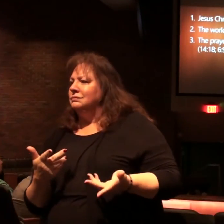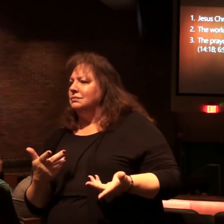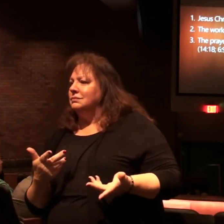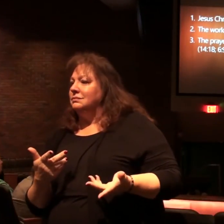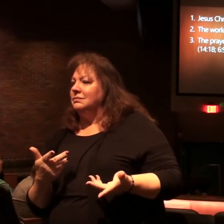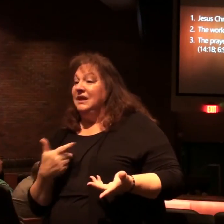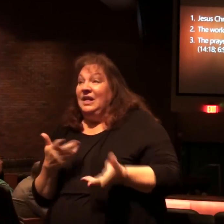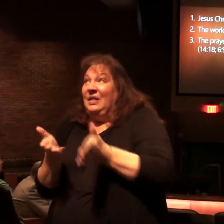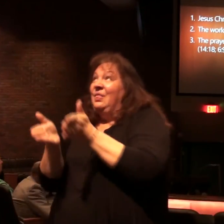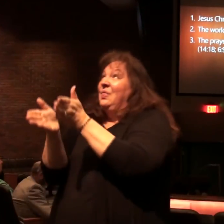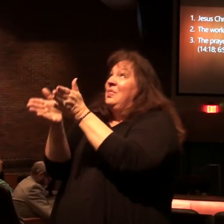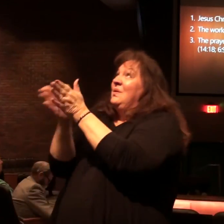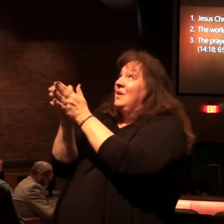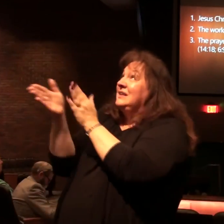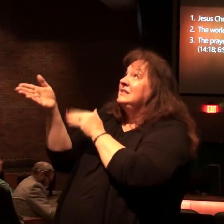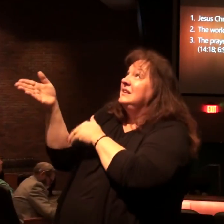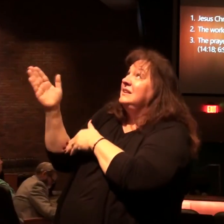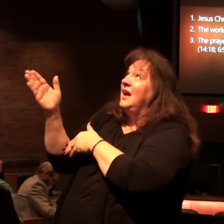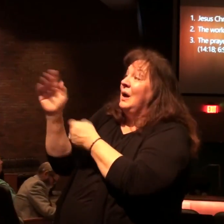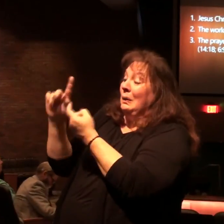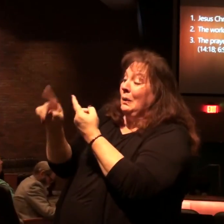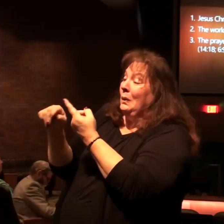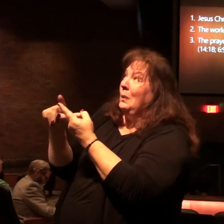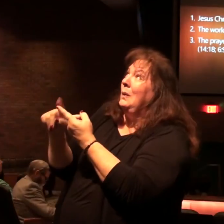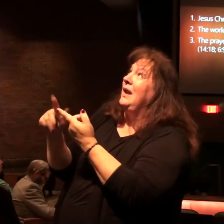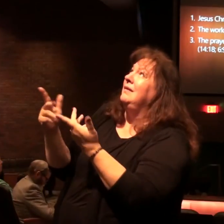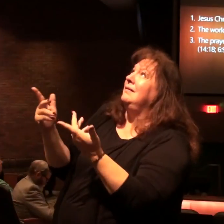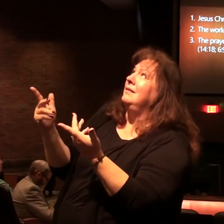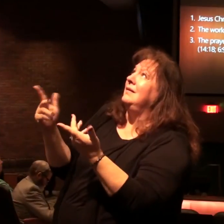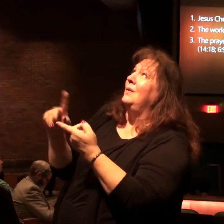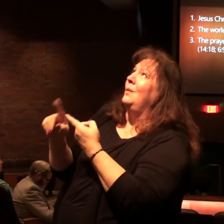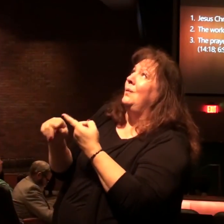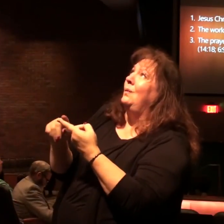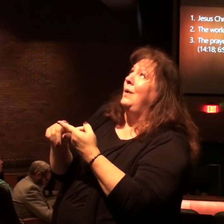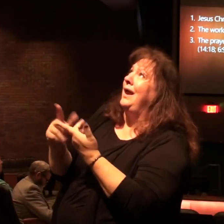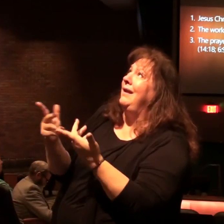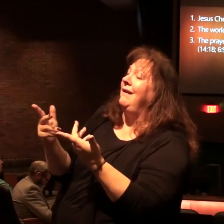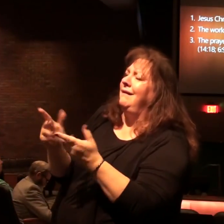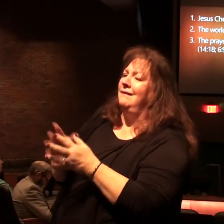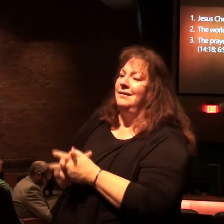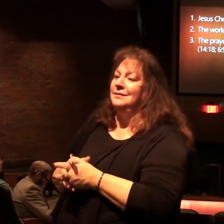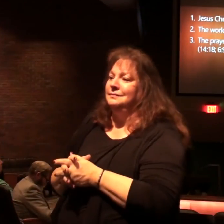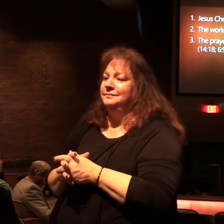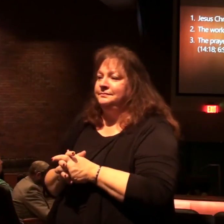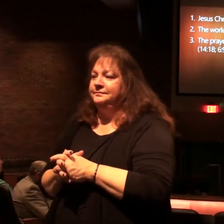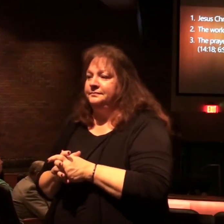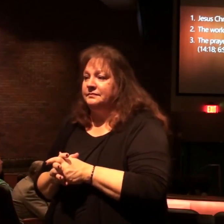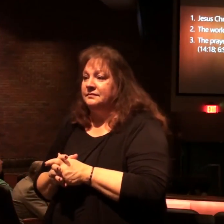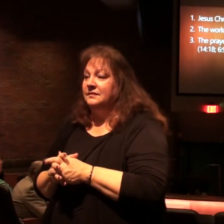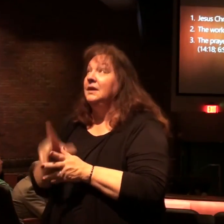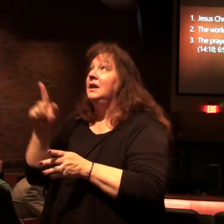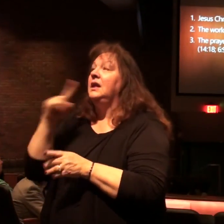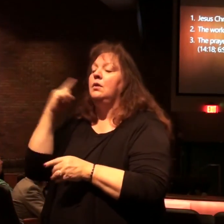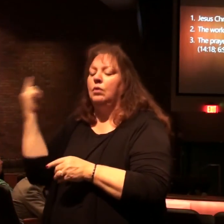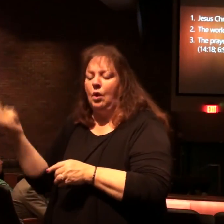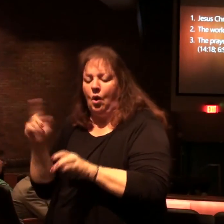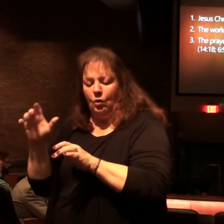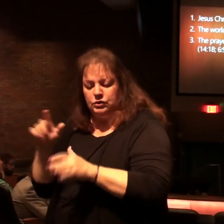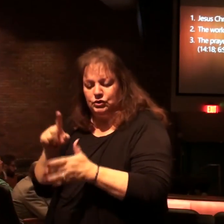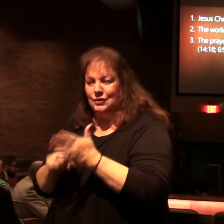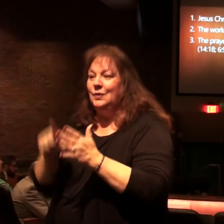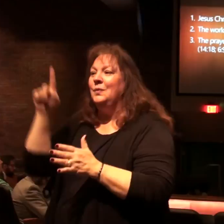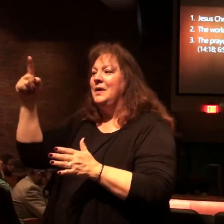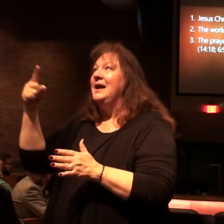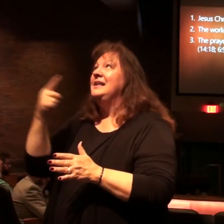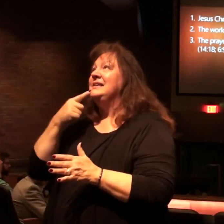they're just asking God what will you do what you promised you'll do because he will always do what